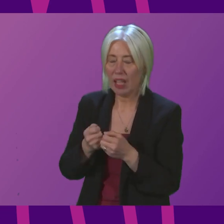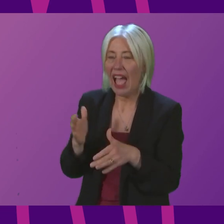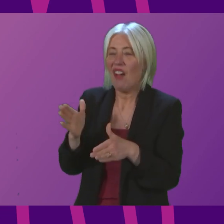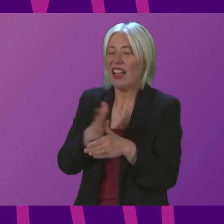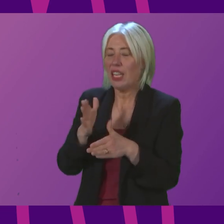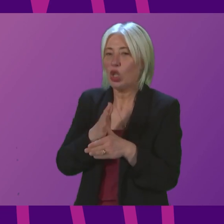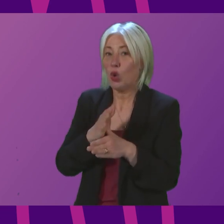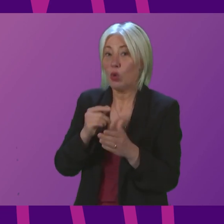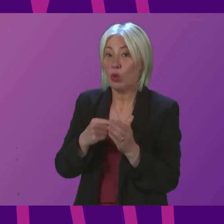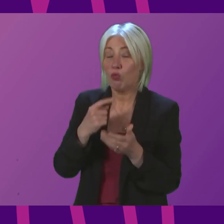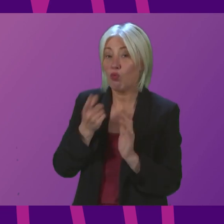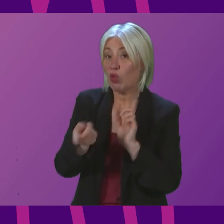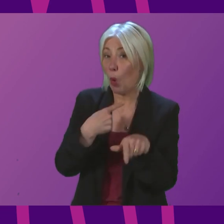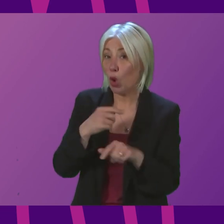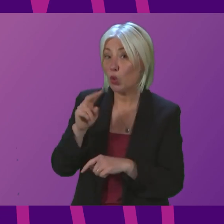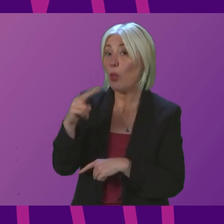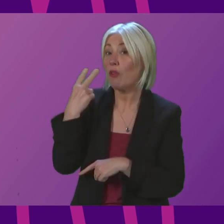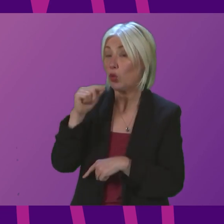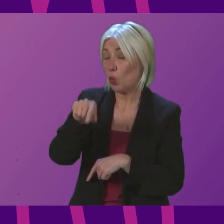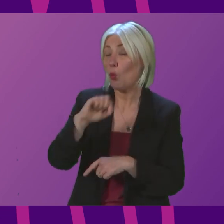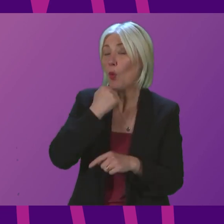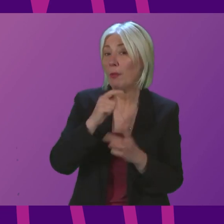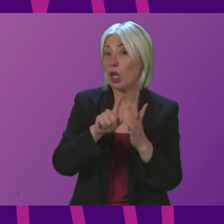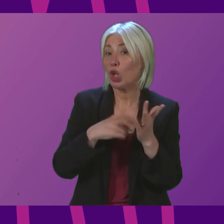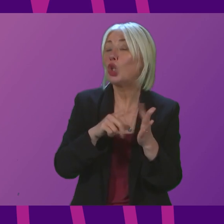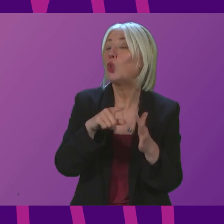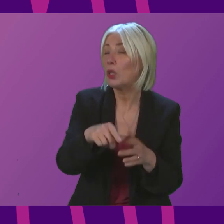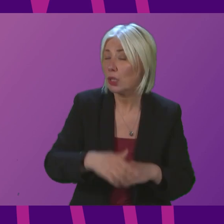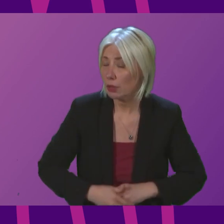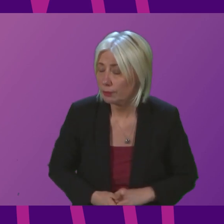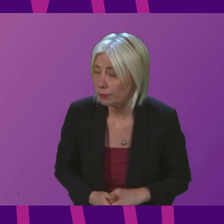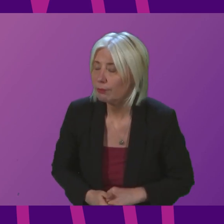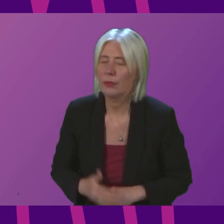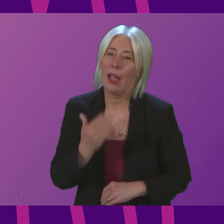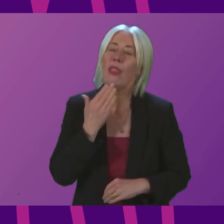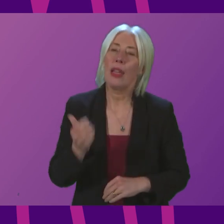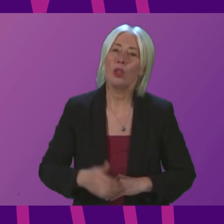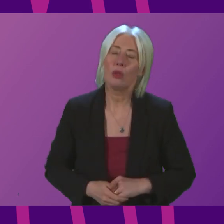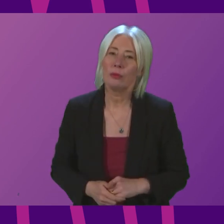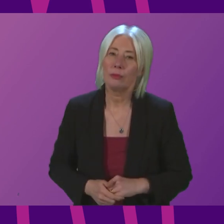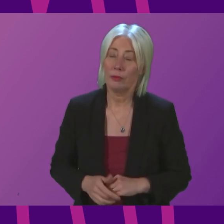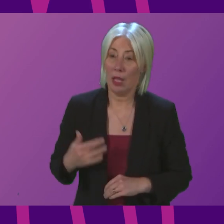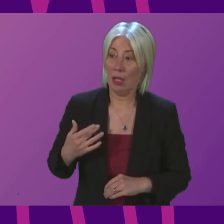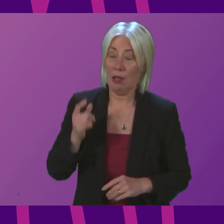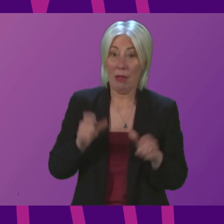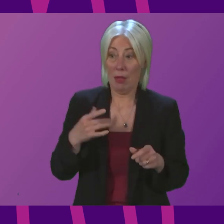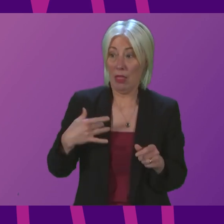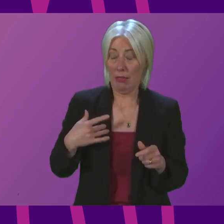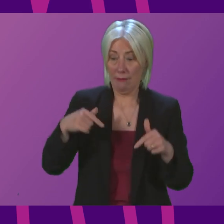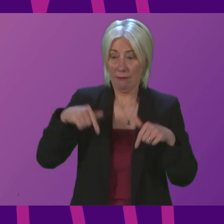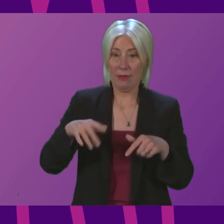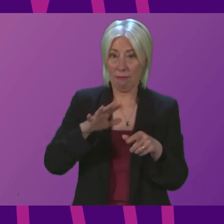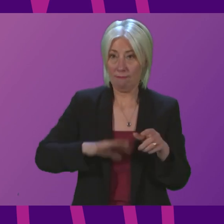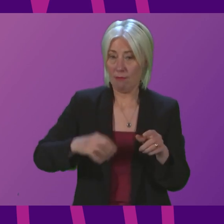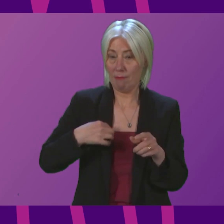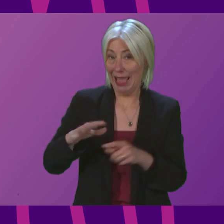to the review in June. Sharon Dowie. I thank the Deputy First Minister for that answer. Residents of Oakaltree are rightly upset by